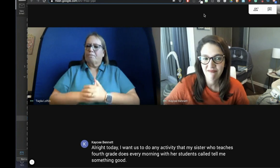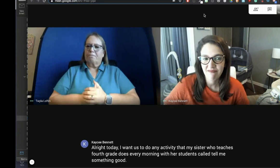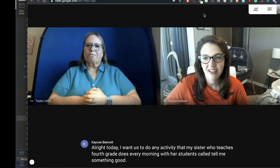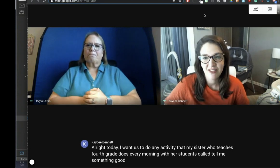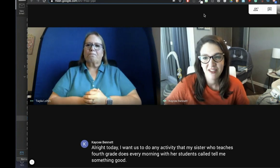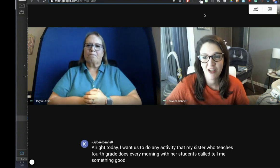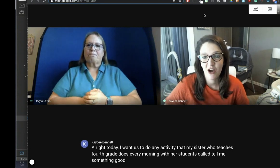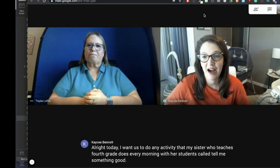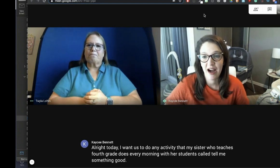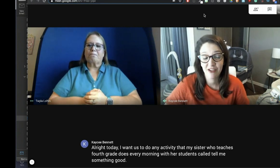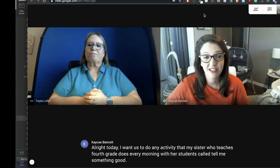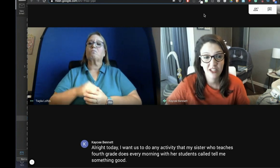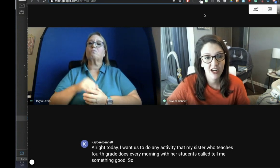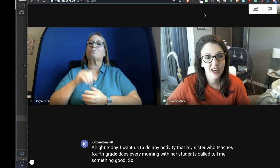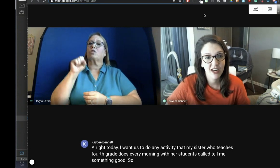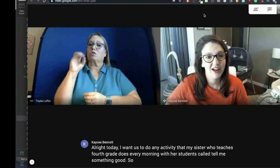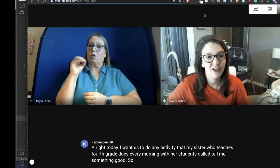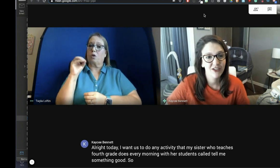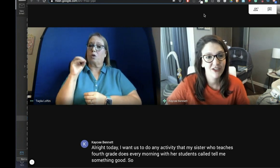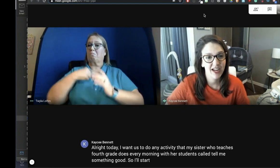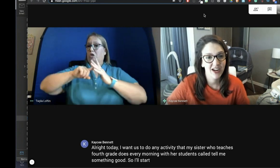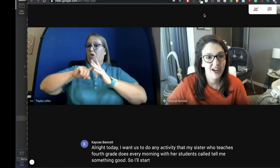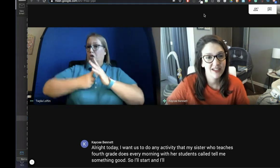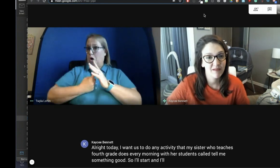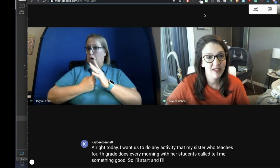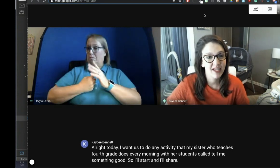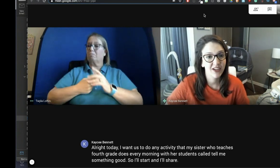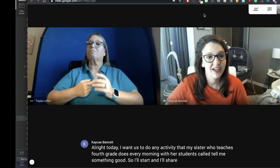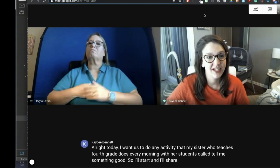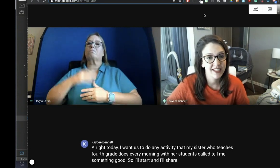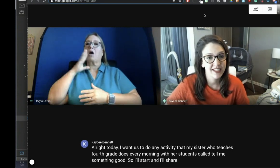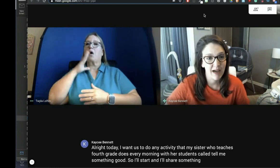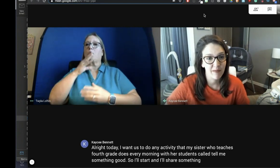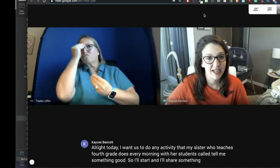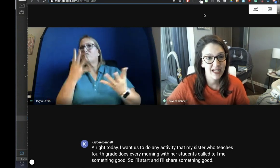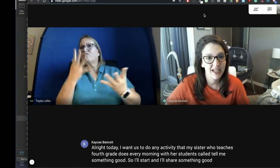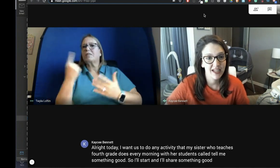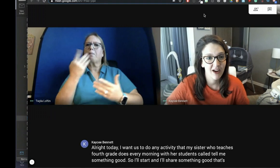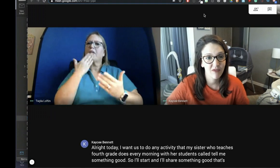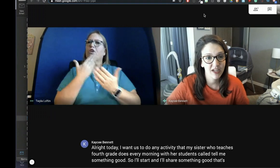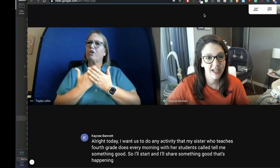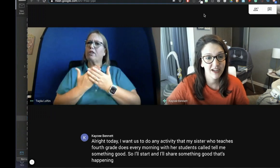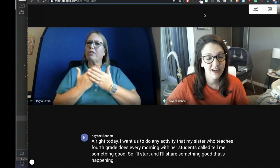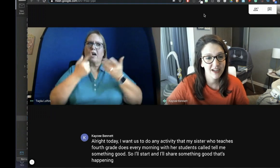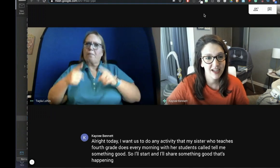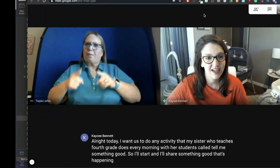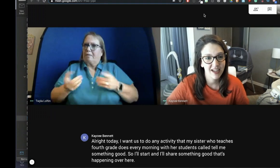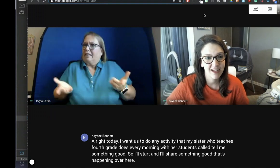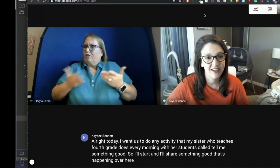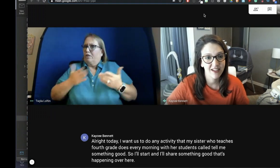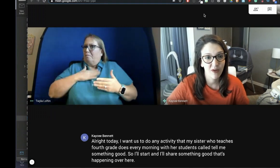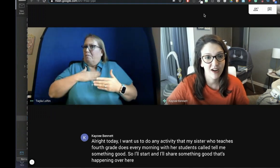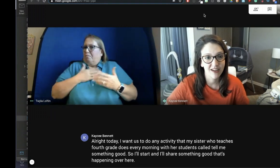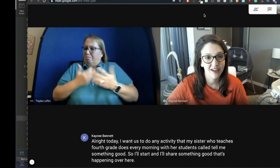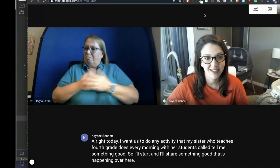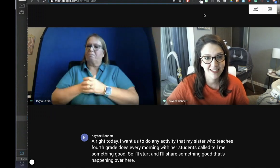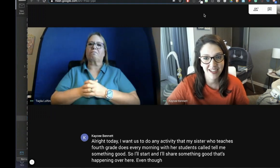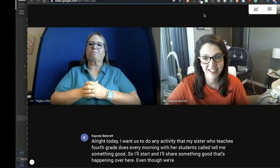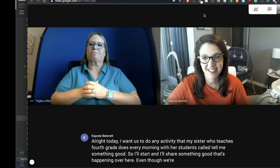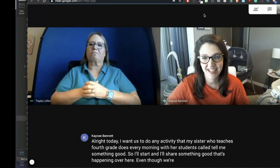So I'll start and I'll share something good that's happening over here, even though we're stuck inside.